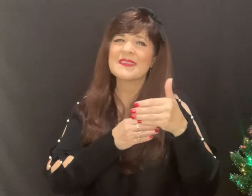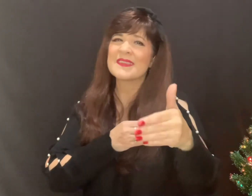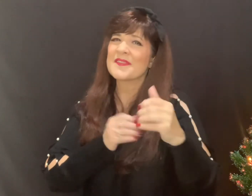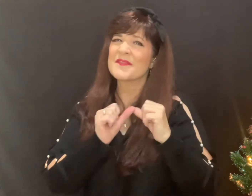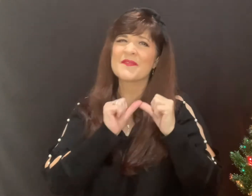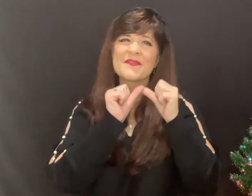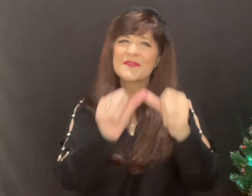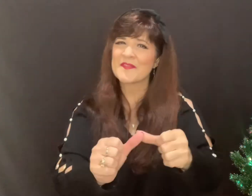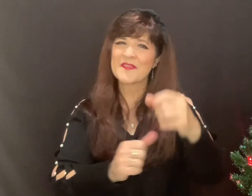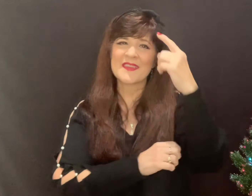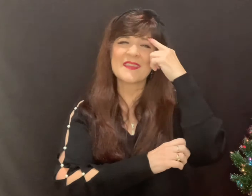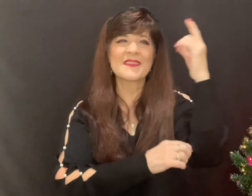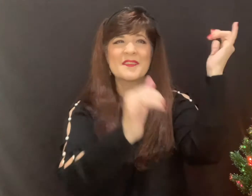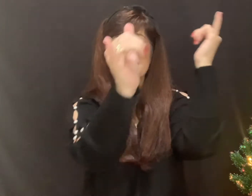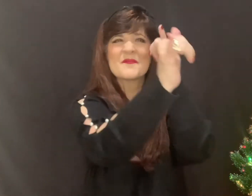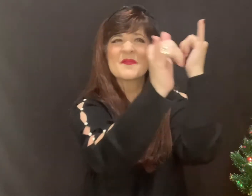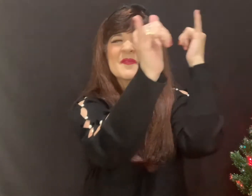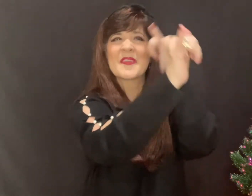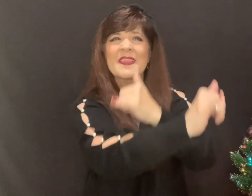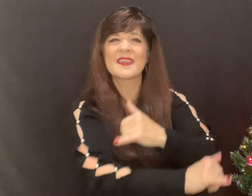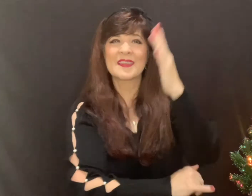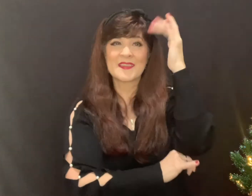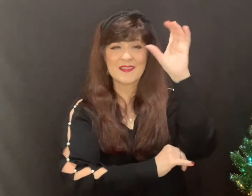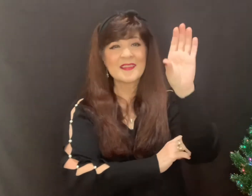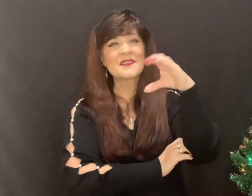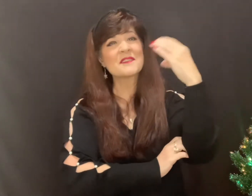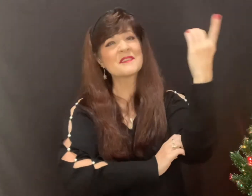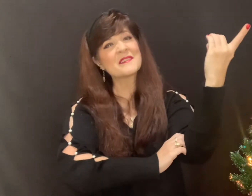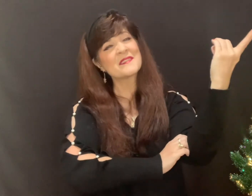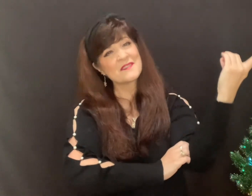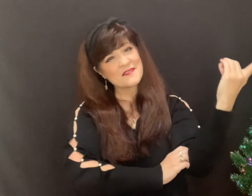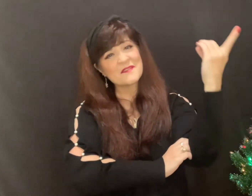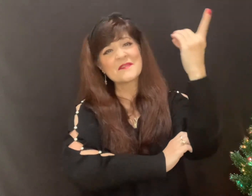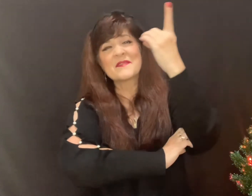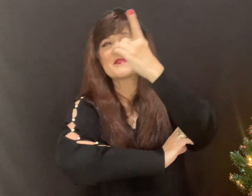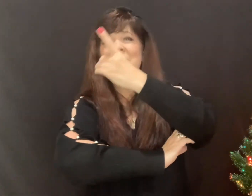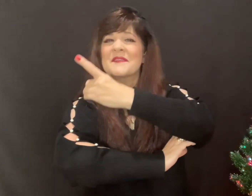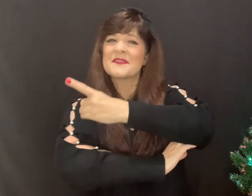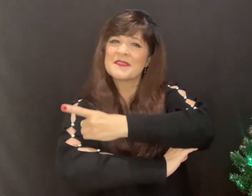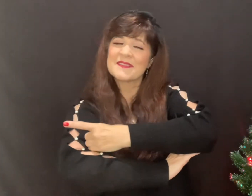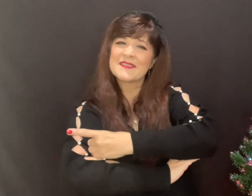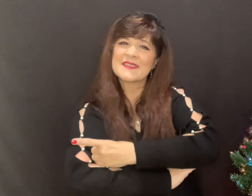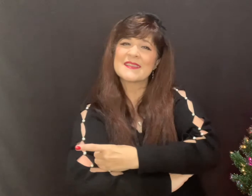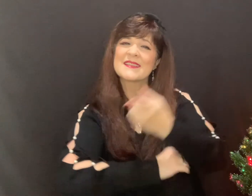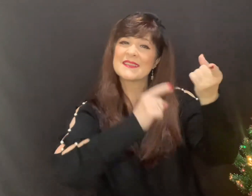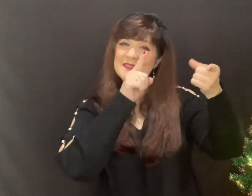forevermore because of Christmas